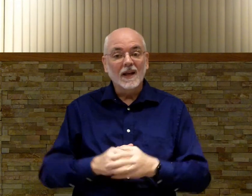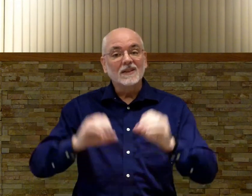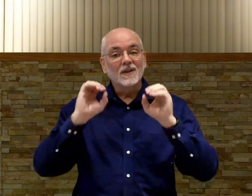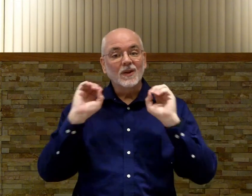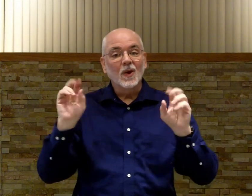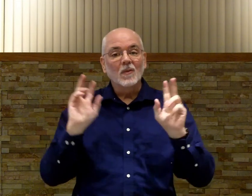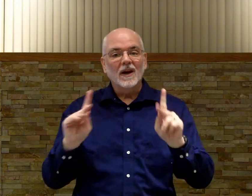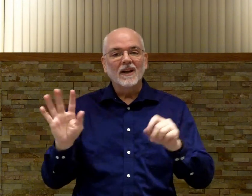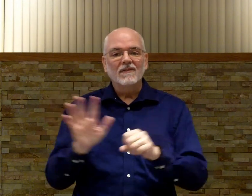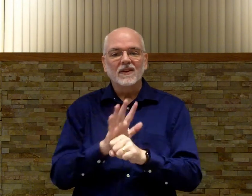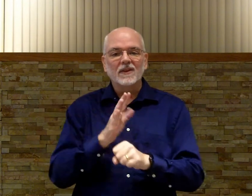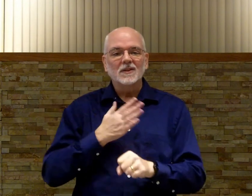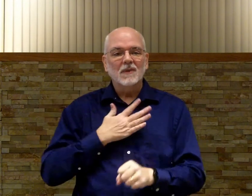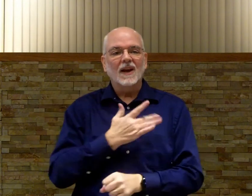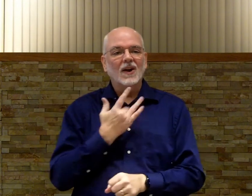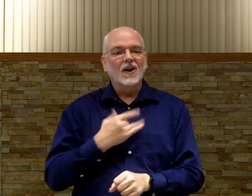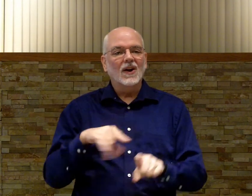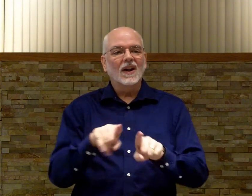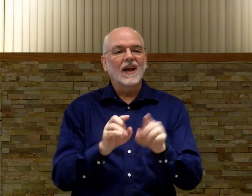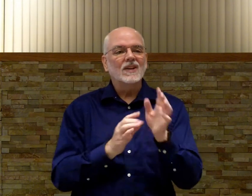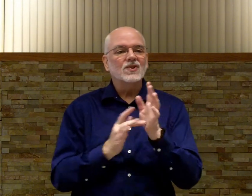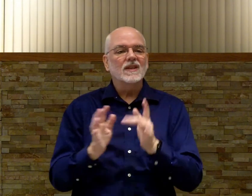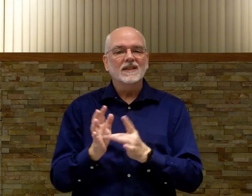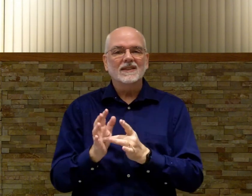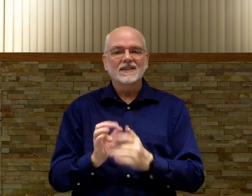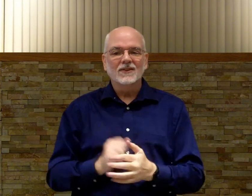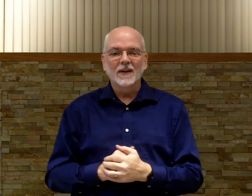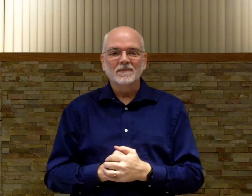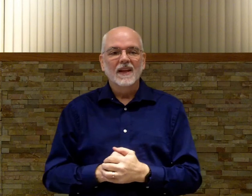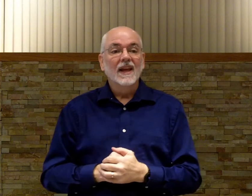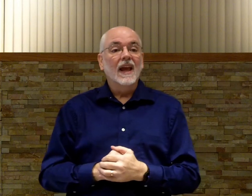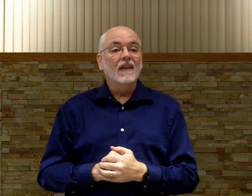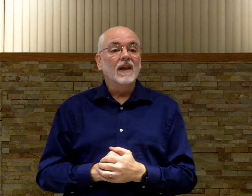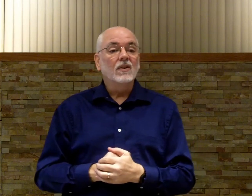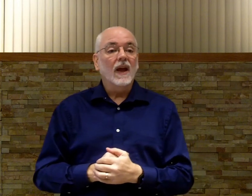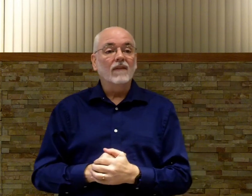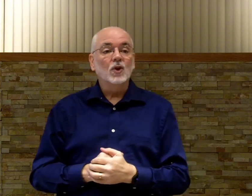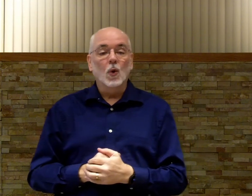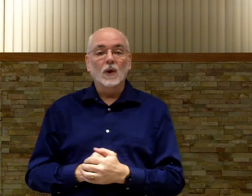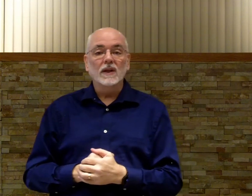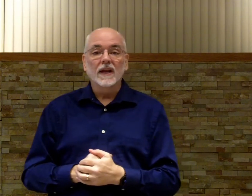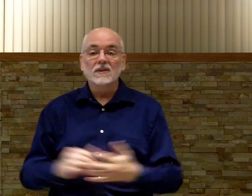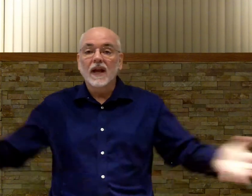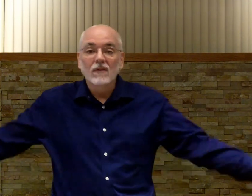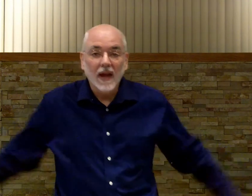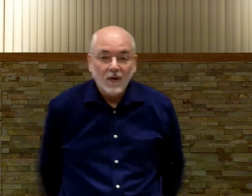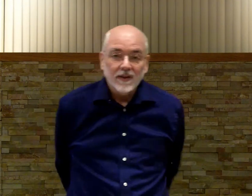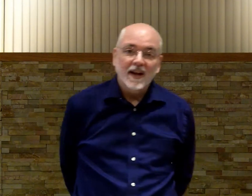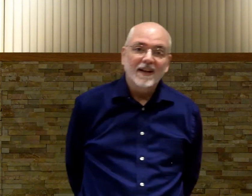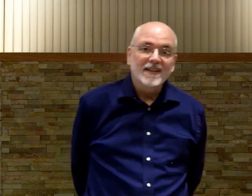Because. Nobody. Fills my heart. Like Jesus. Right? And then you have the chorus again. So now you have all the signs.